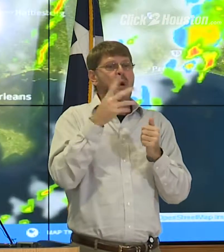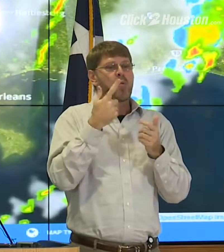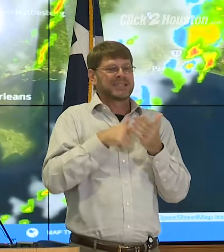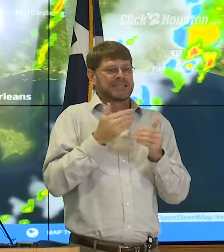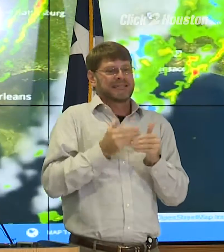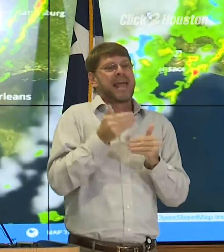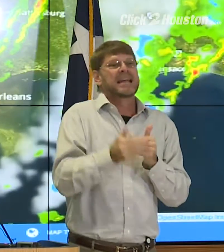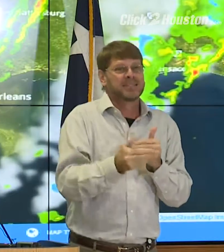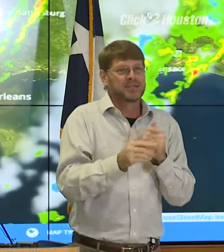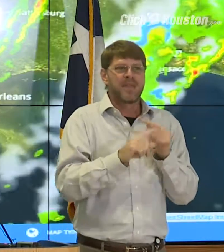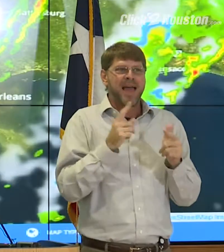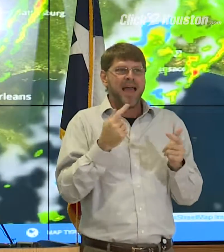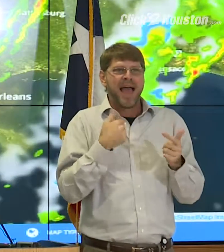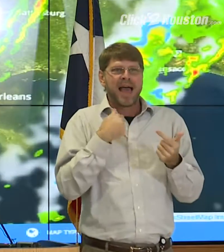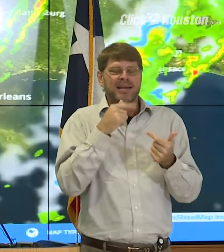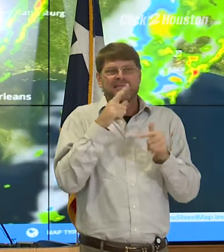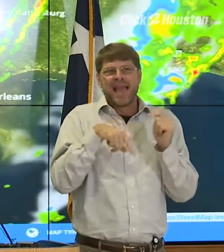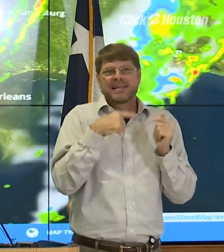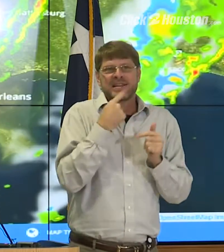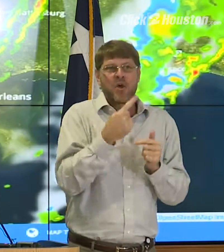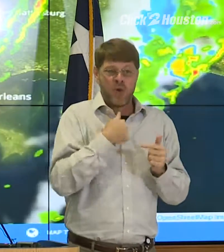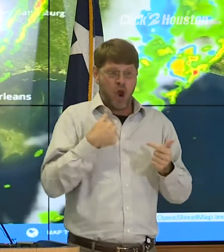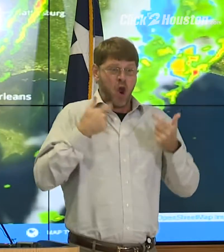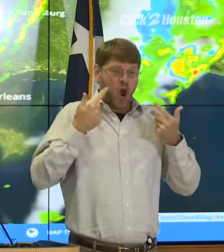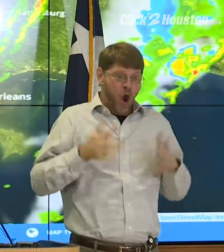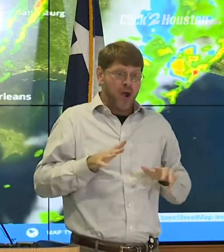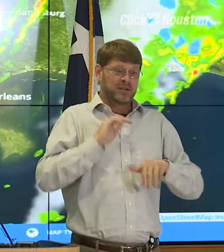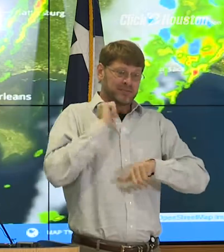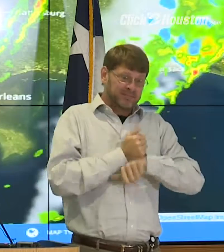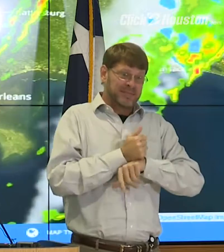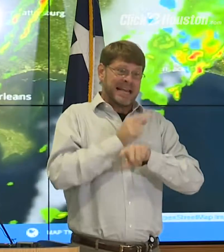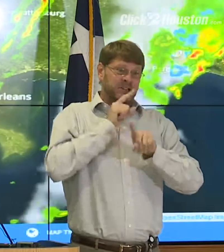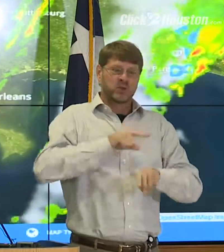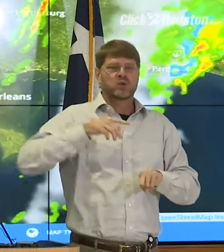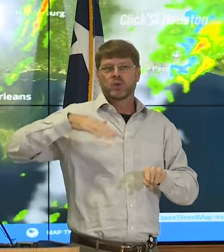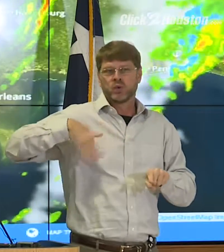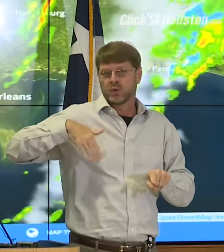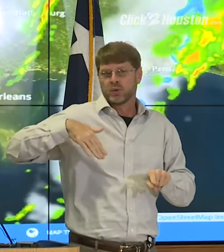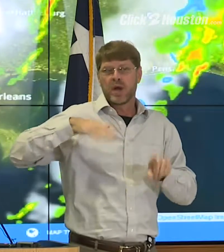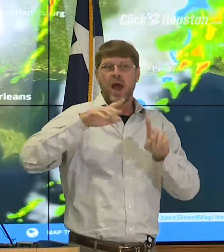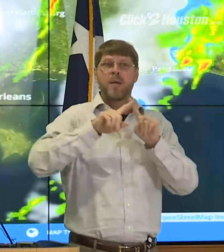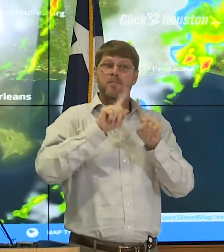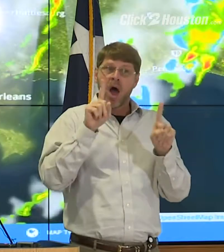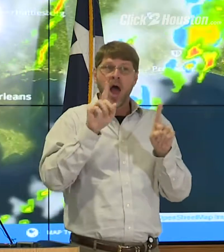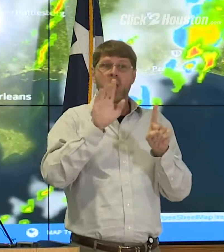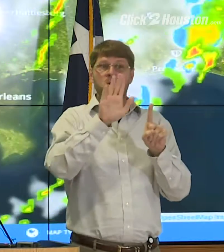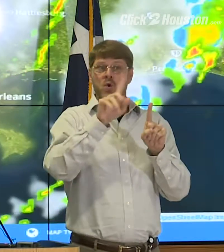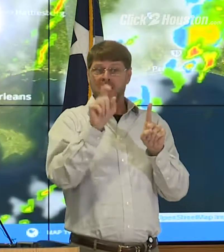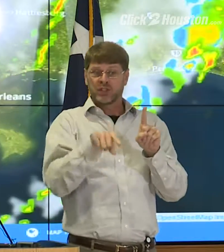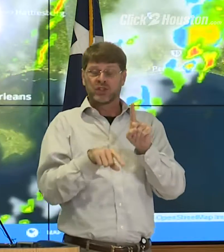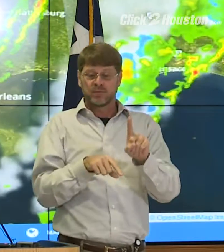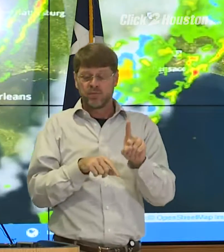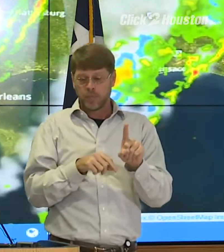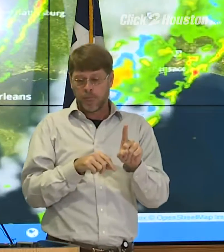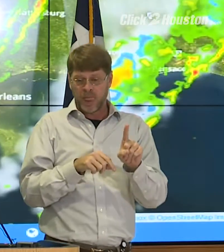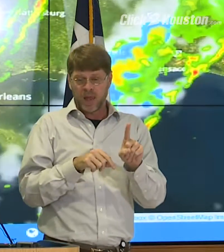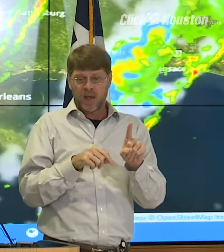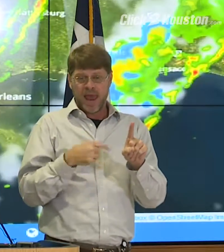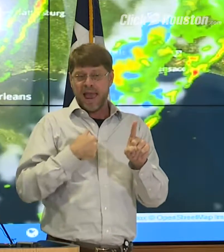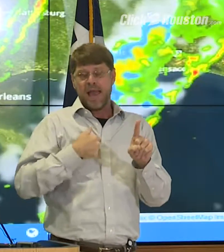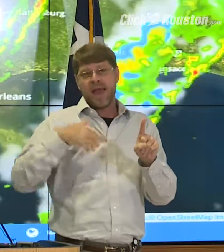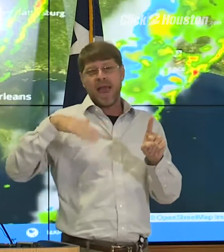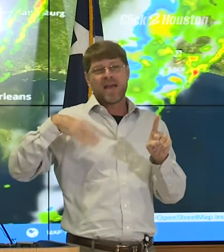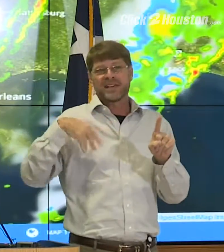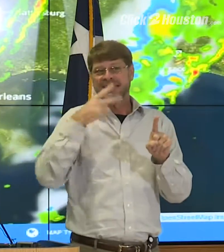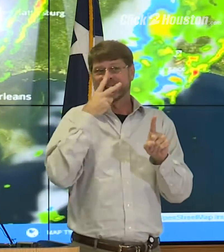next steps. But I'm not going to tell you that we have those final solutions yet because we don't. And in terms of your question, sir, I have